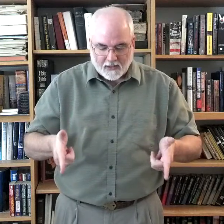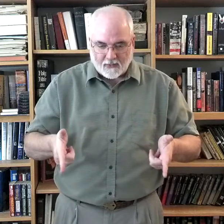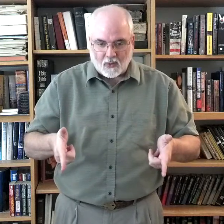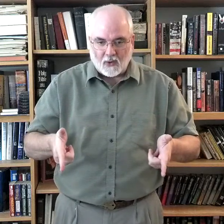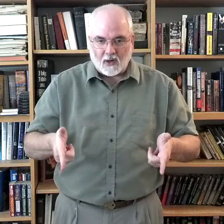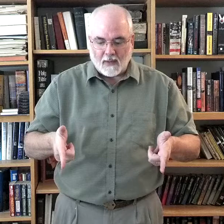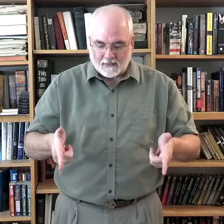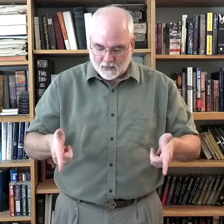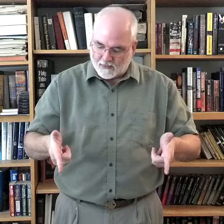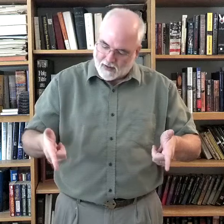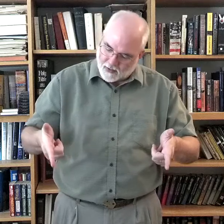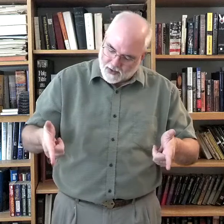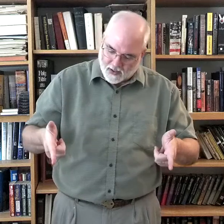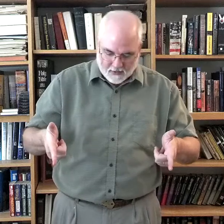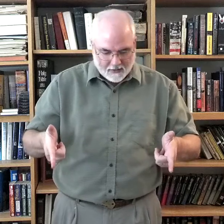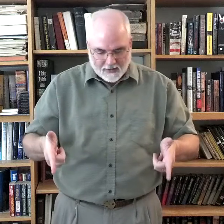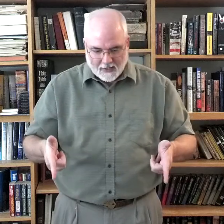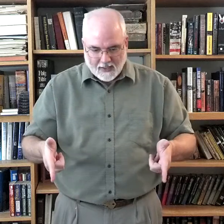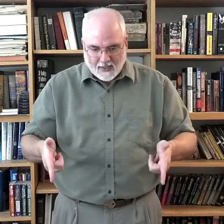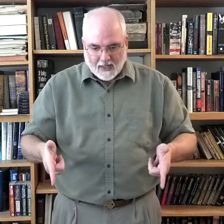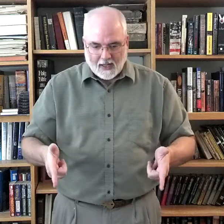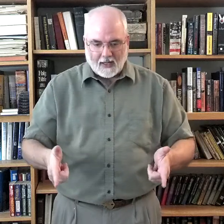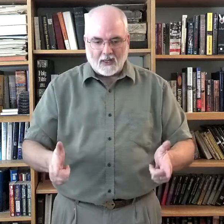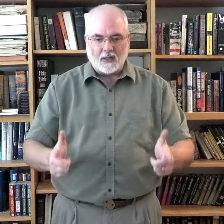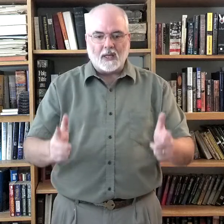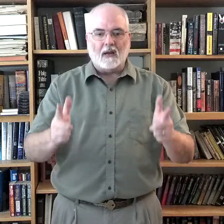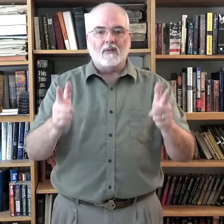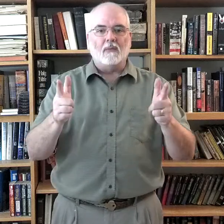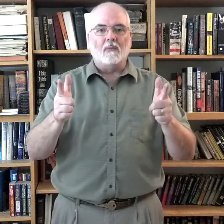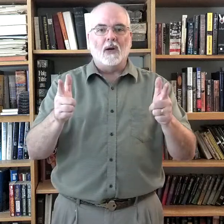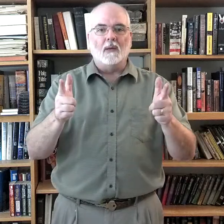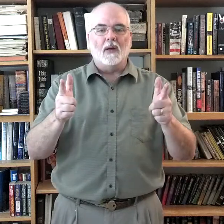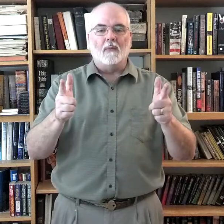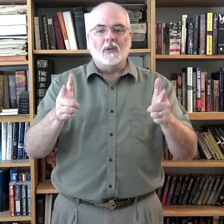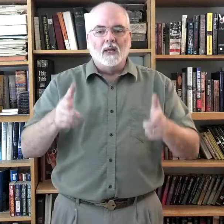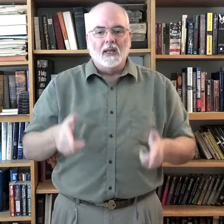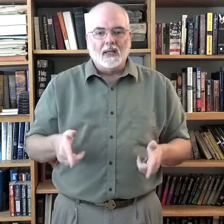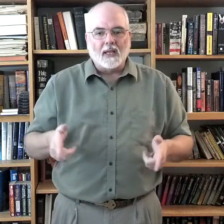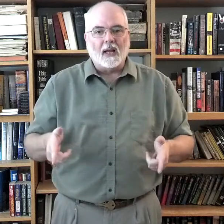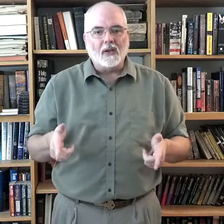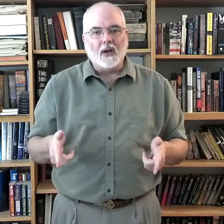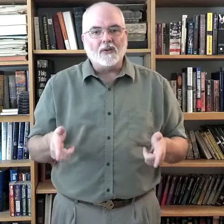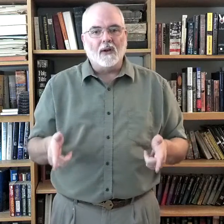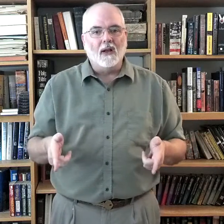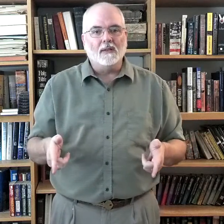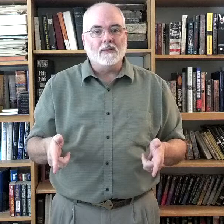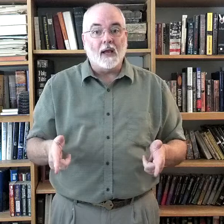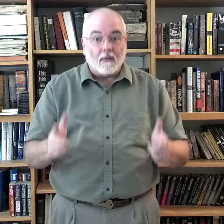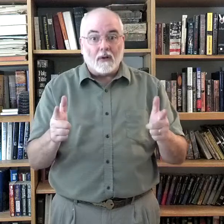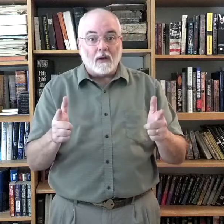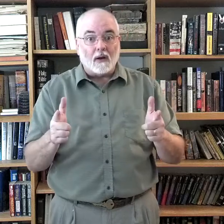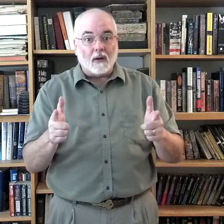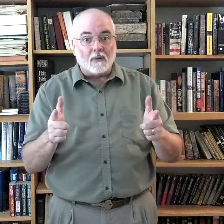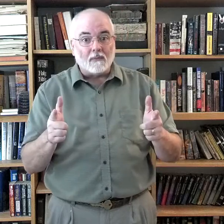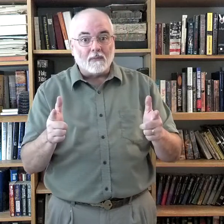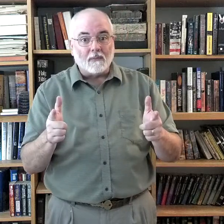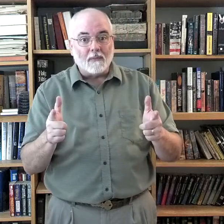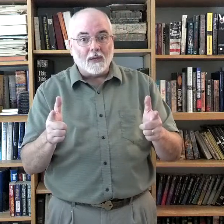floor at about a 45 degree angle. And then just kind of bring them up. Kind of like you got your guns down and then you're going to go, guns